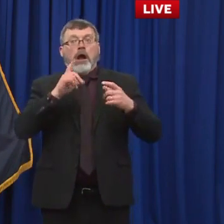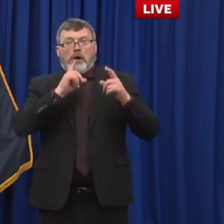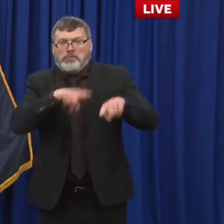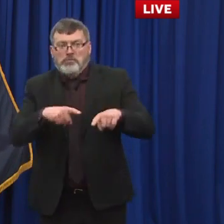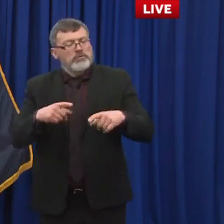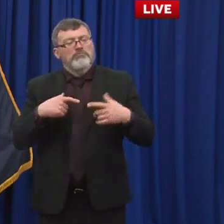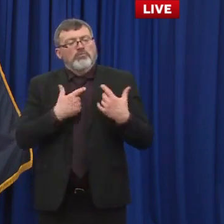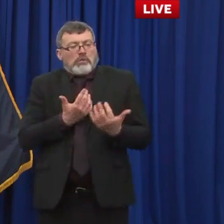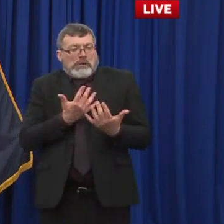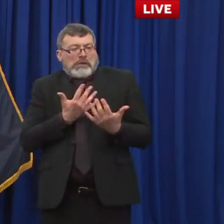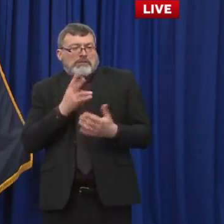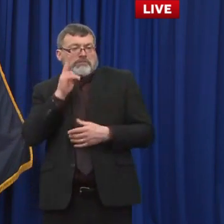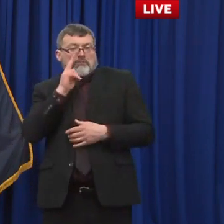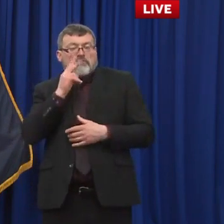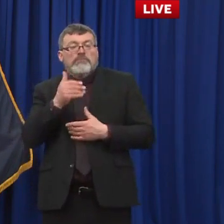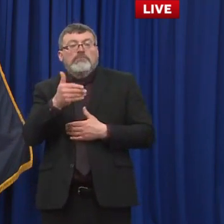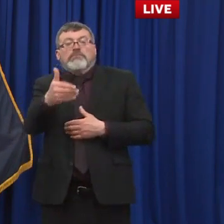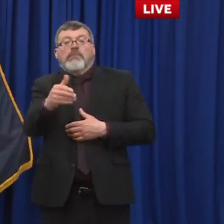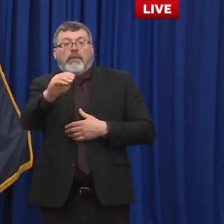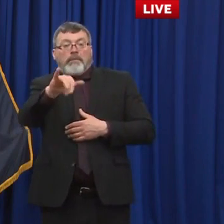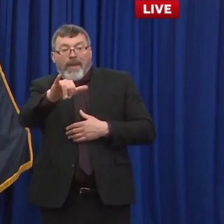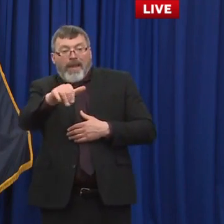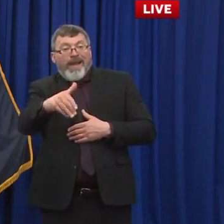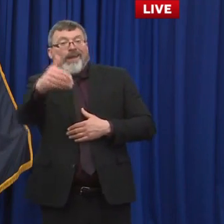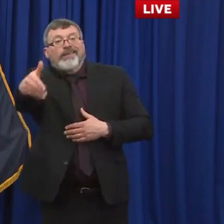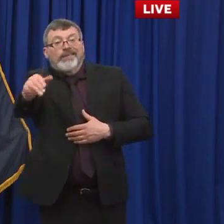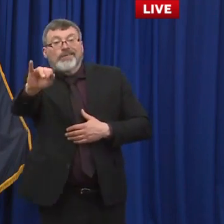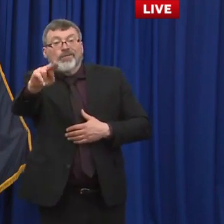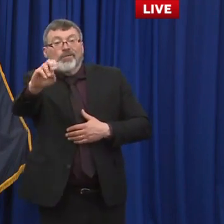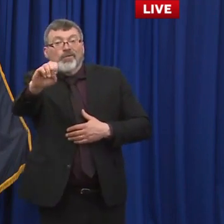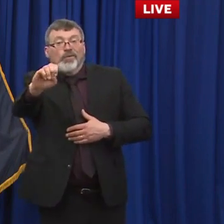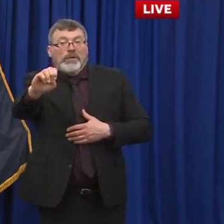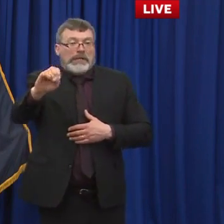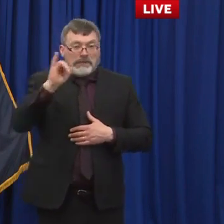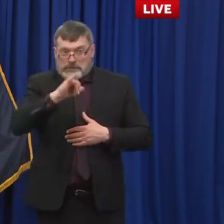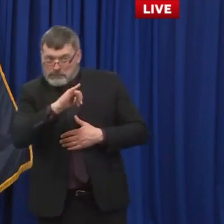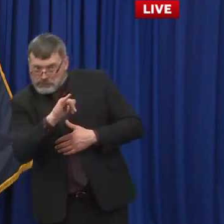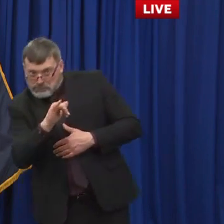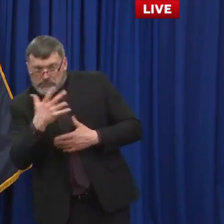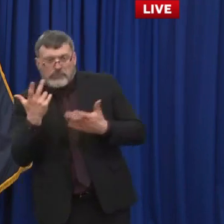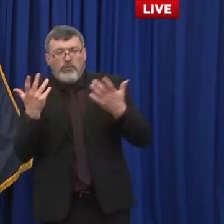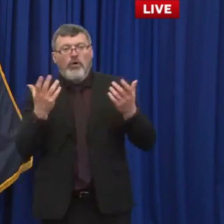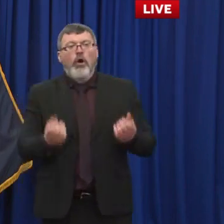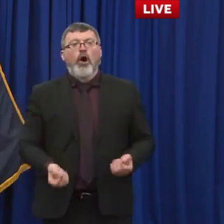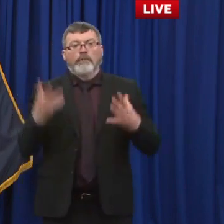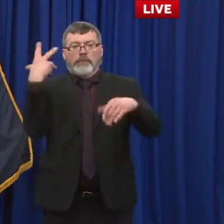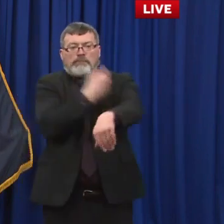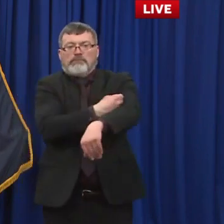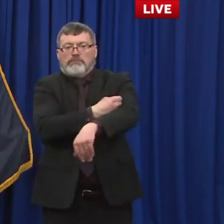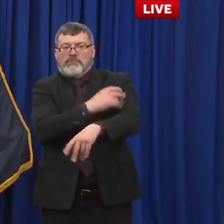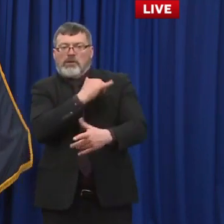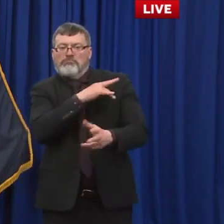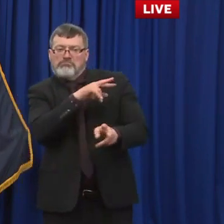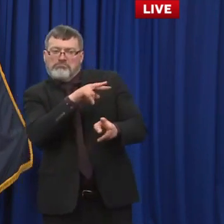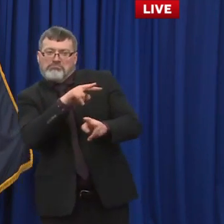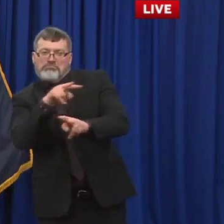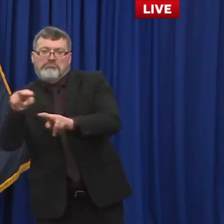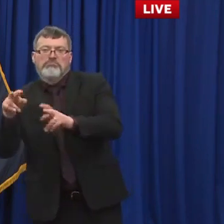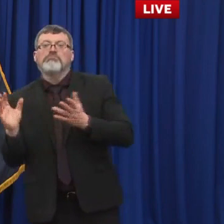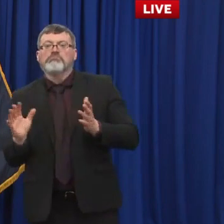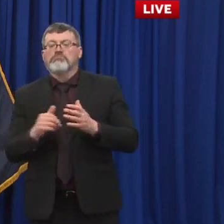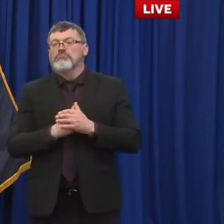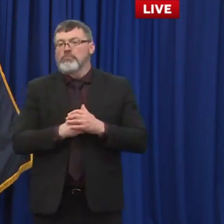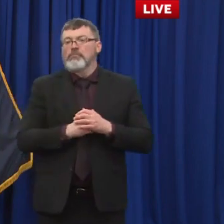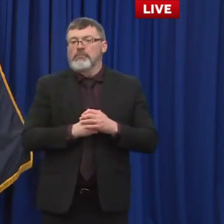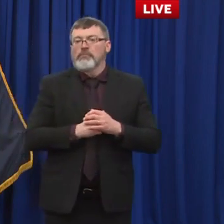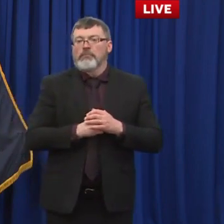some folks that just might wait till they feel more comfortable or maybe have, maybe some folks want to don't want to get it or do want to get it through